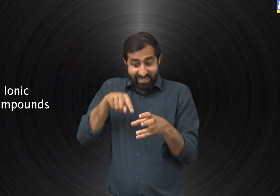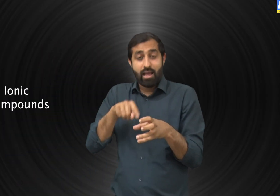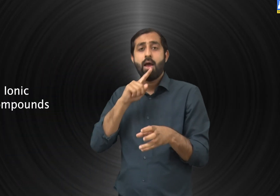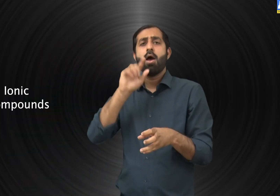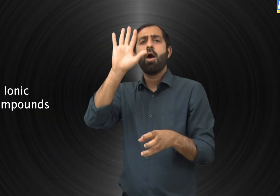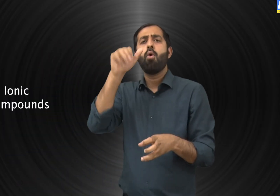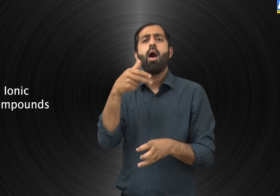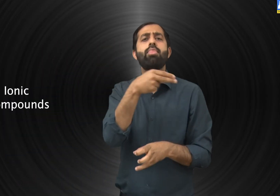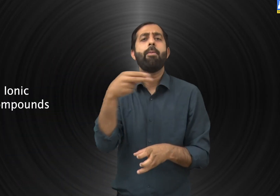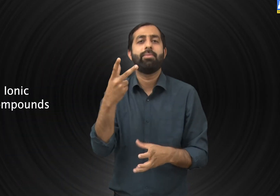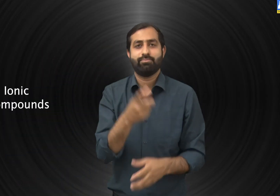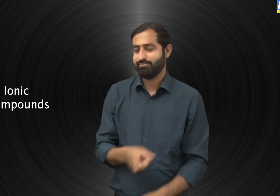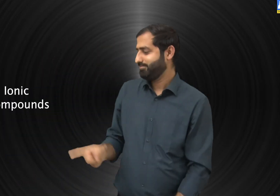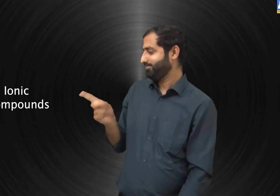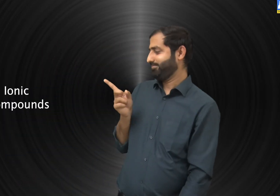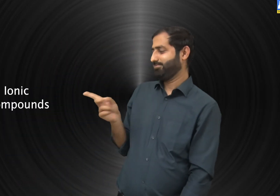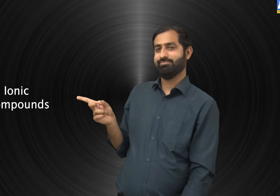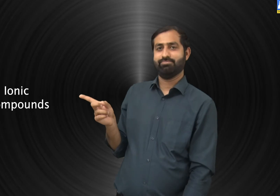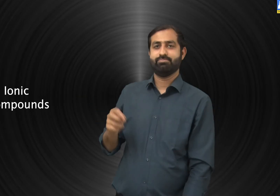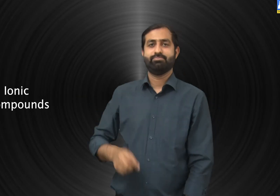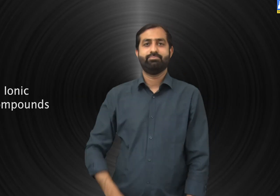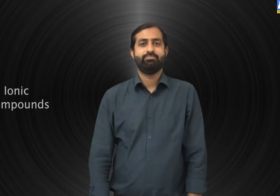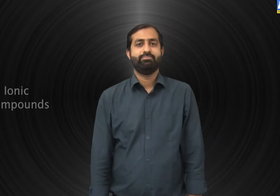This solution is called an ionic compound.